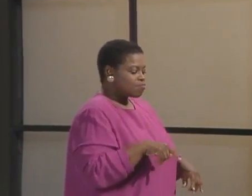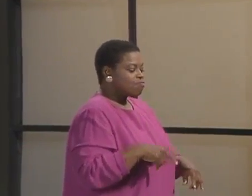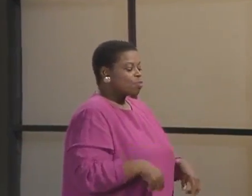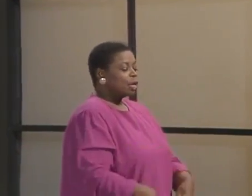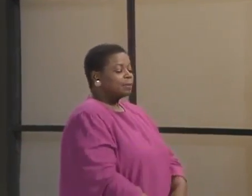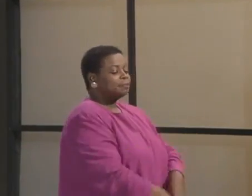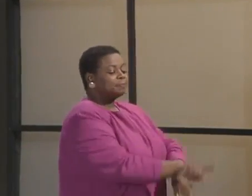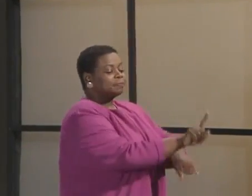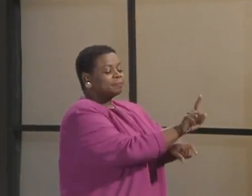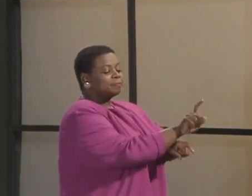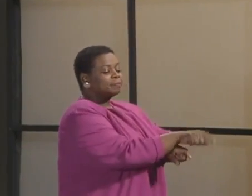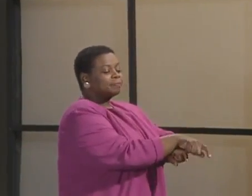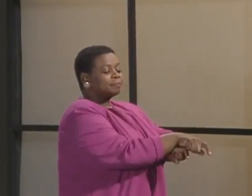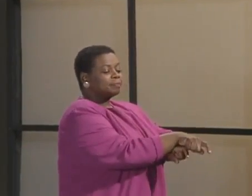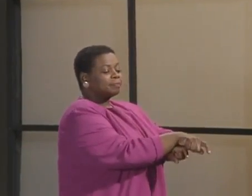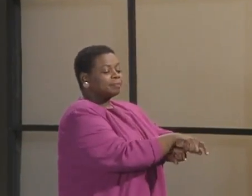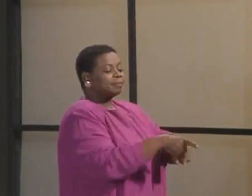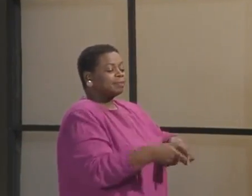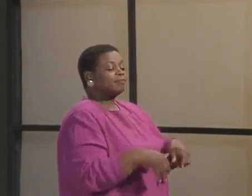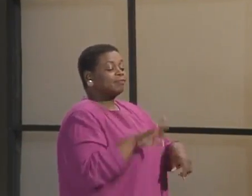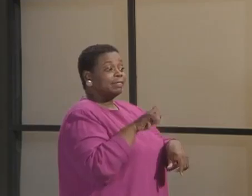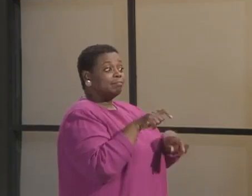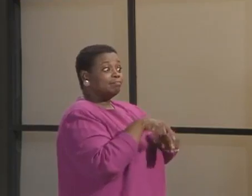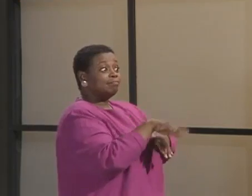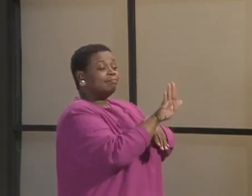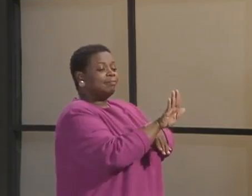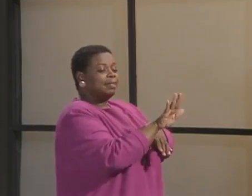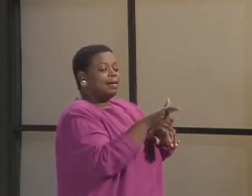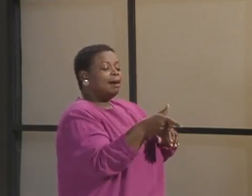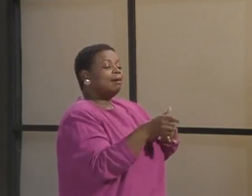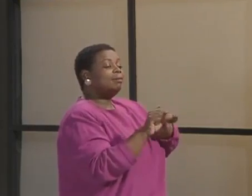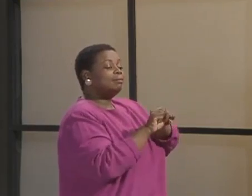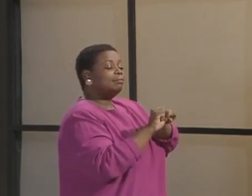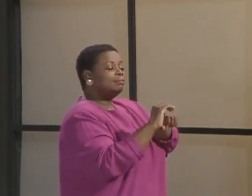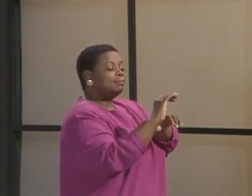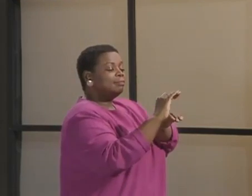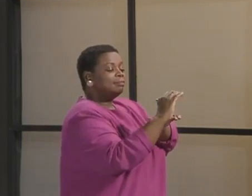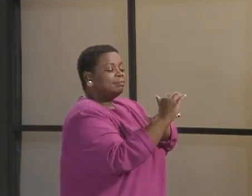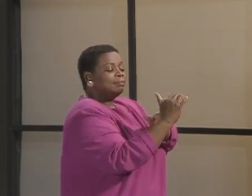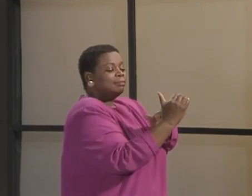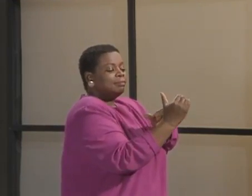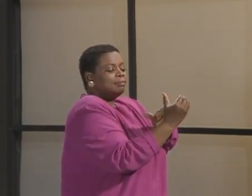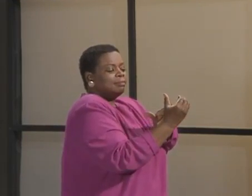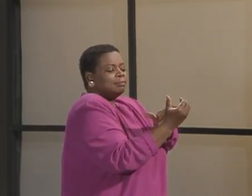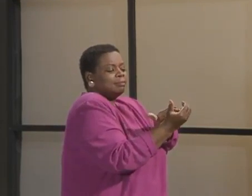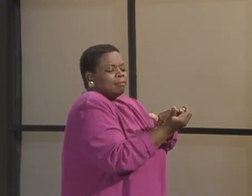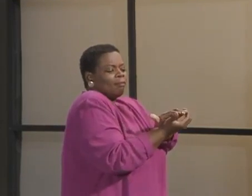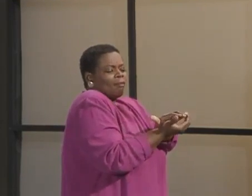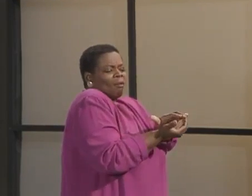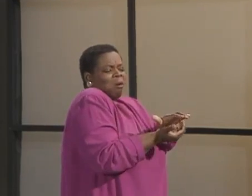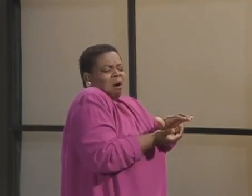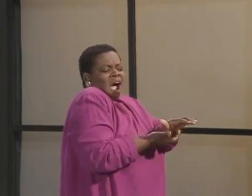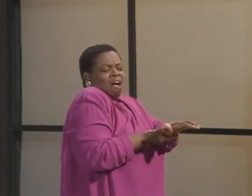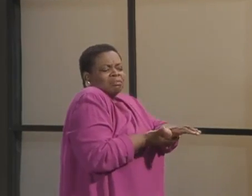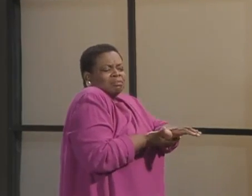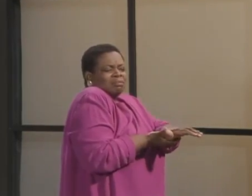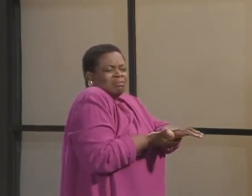Cinderella sat down and put up her foot. He put the slipper on, and it was a perfect